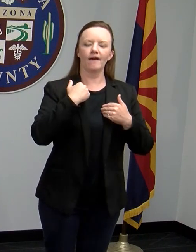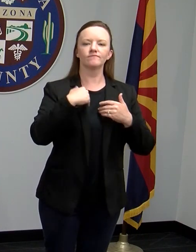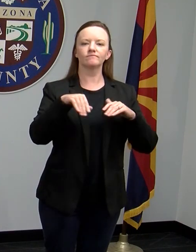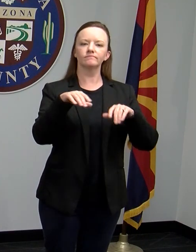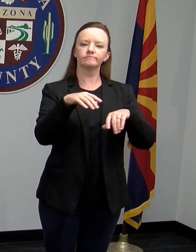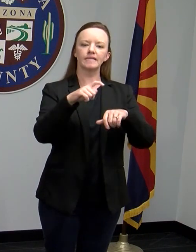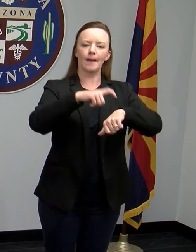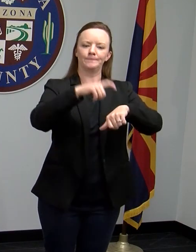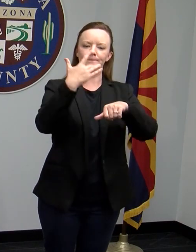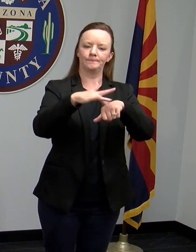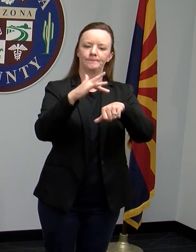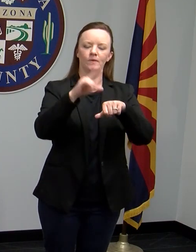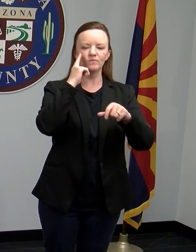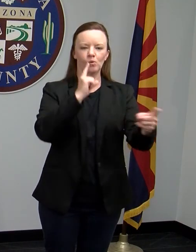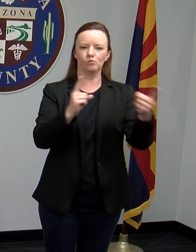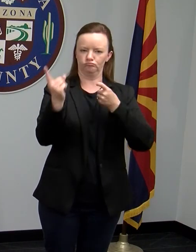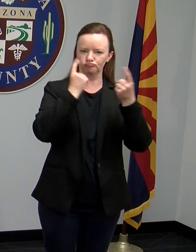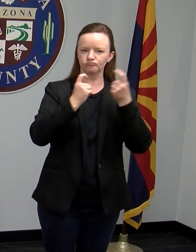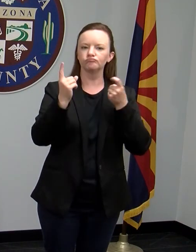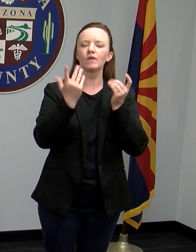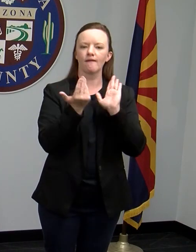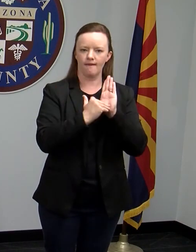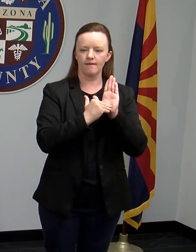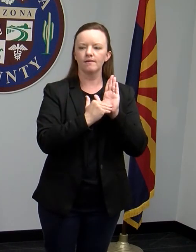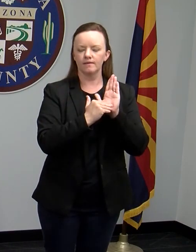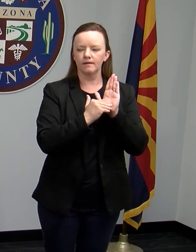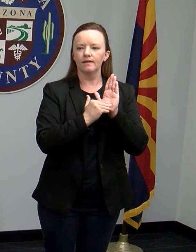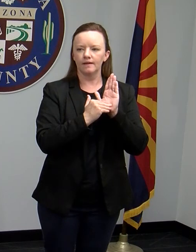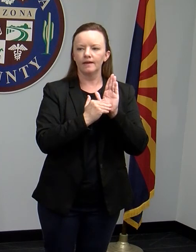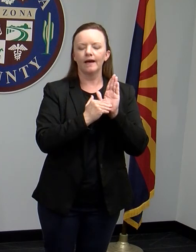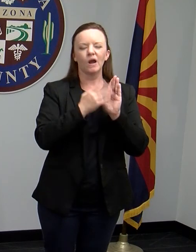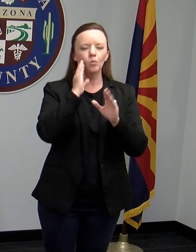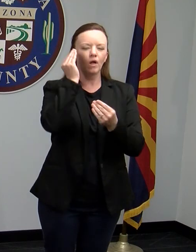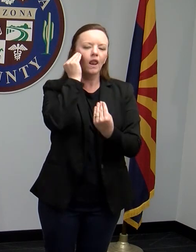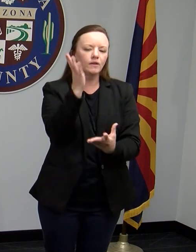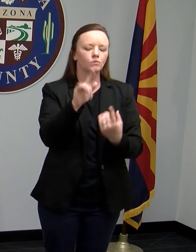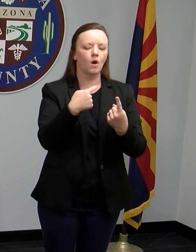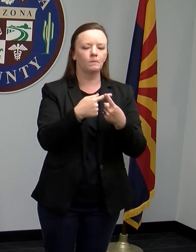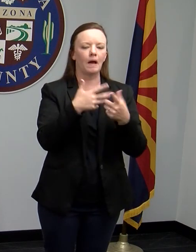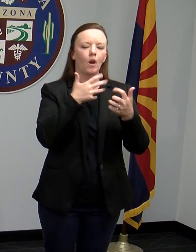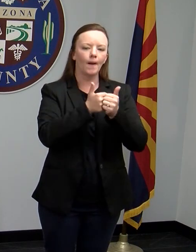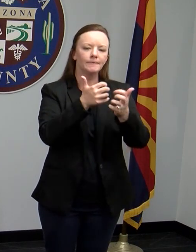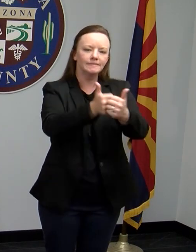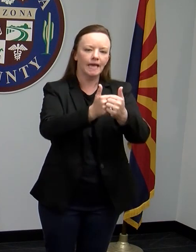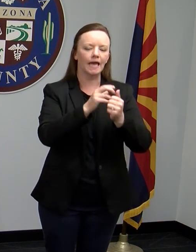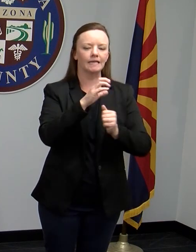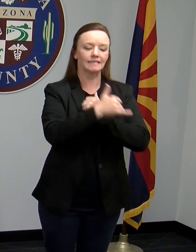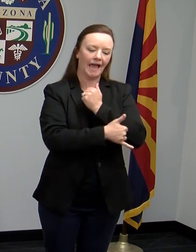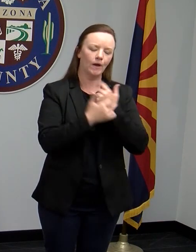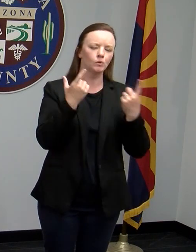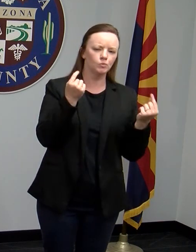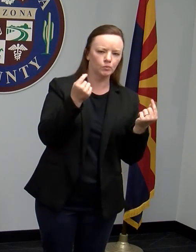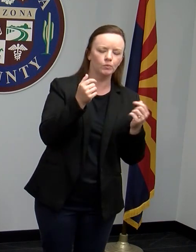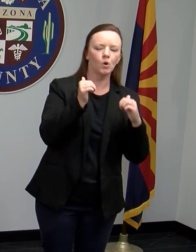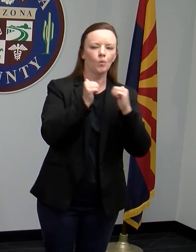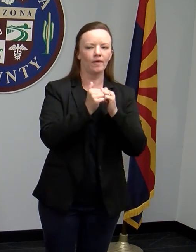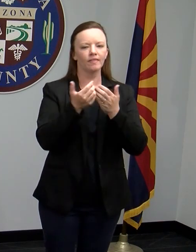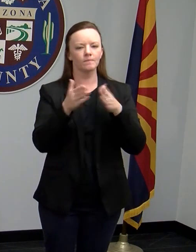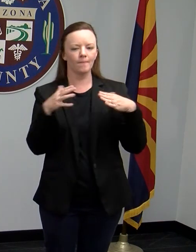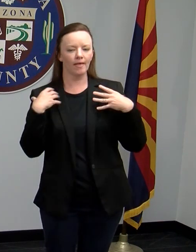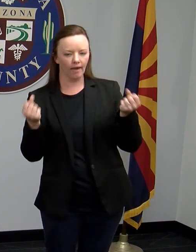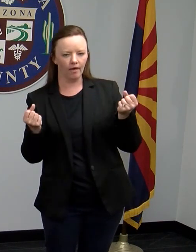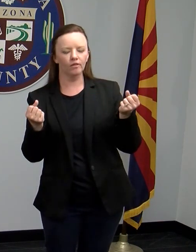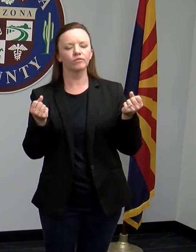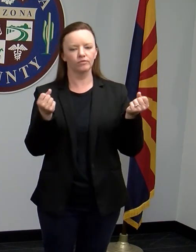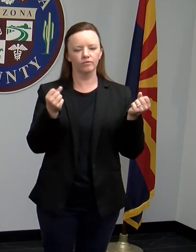availability for reporters to ask questions of us, and let you know about various things the county is doing and county public health is doing to